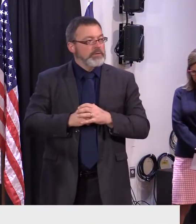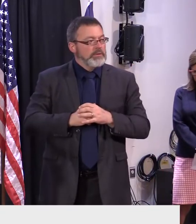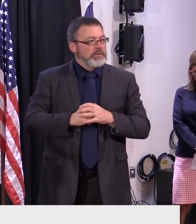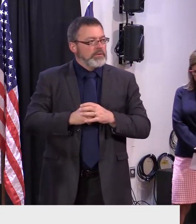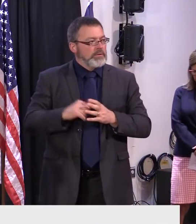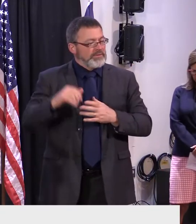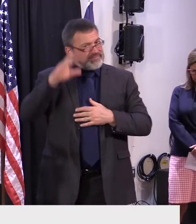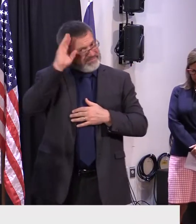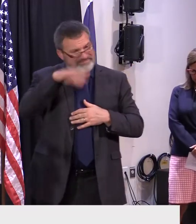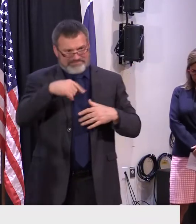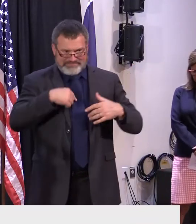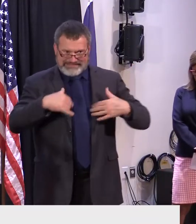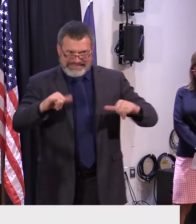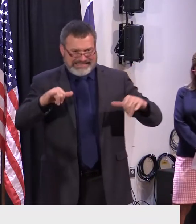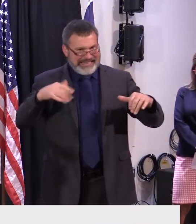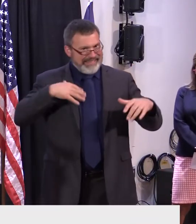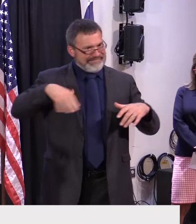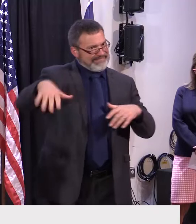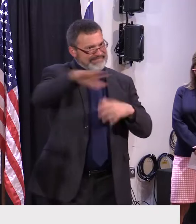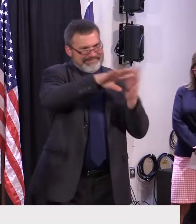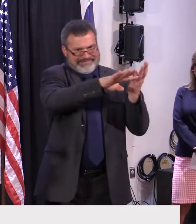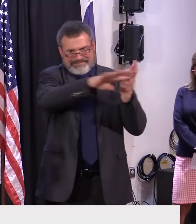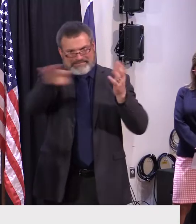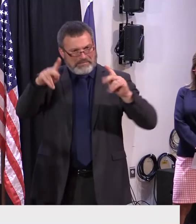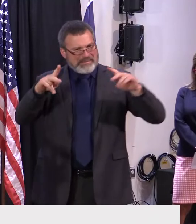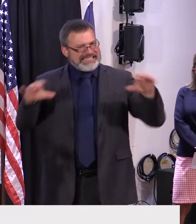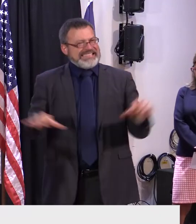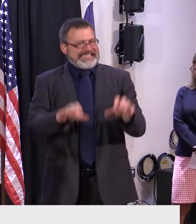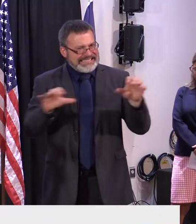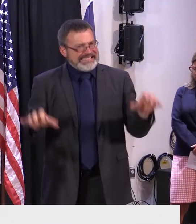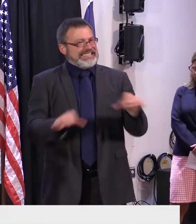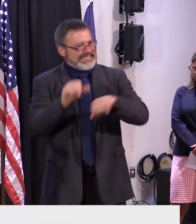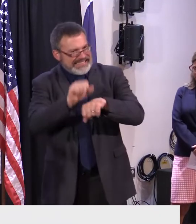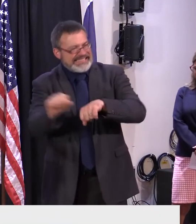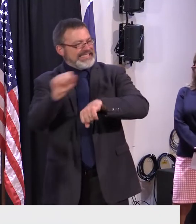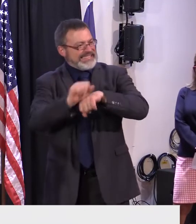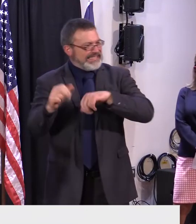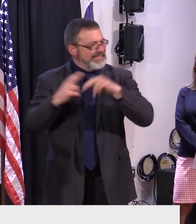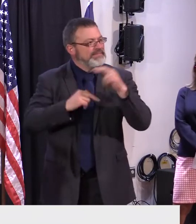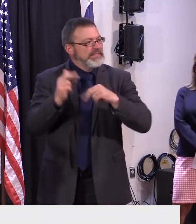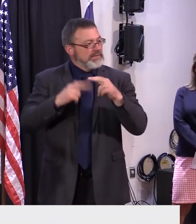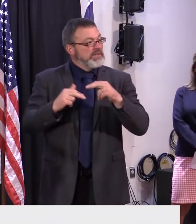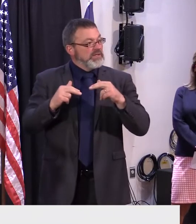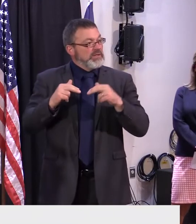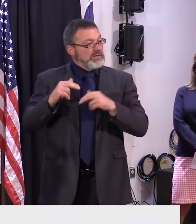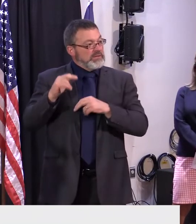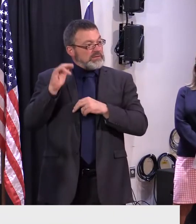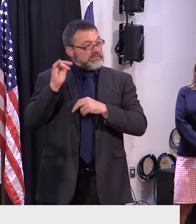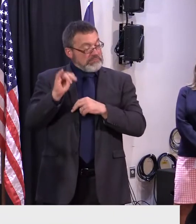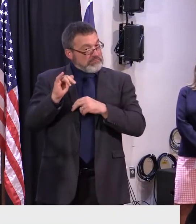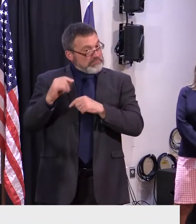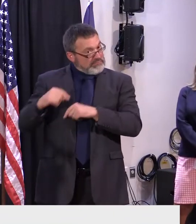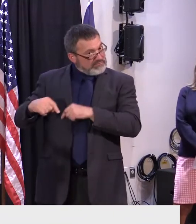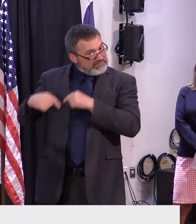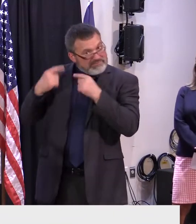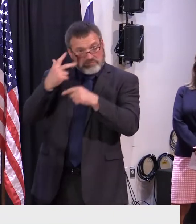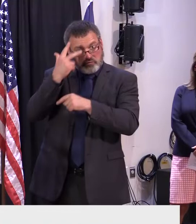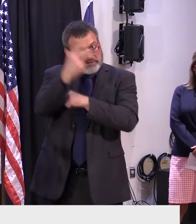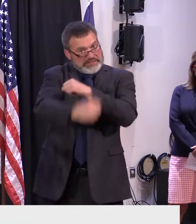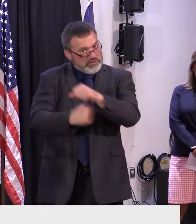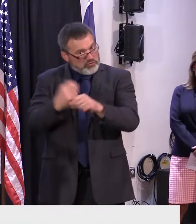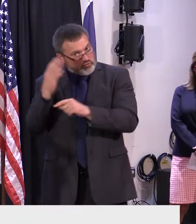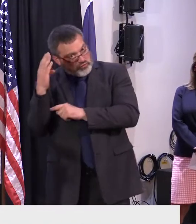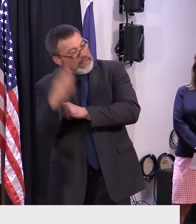projects all over, is if you look at the last three straight years, we've seen an uptick in our residential building